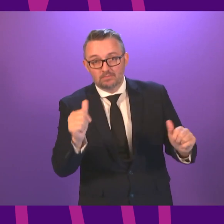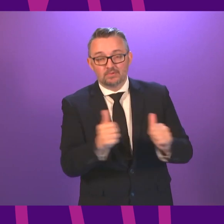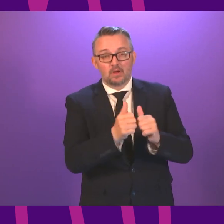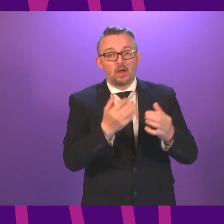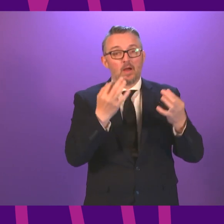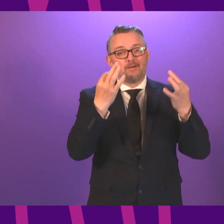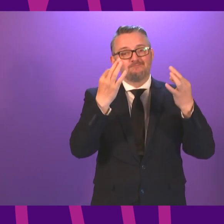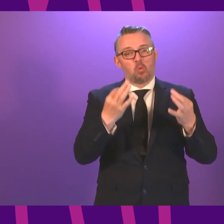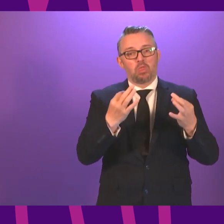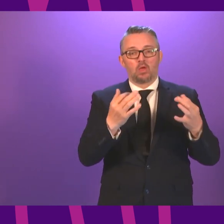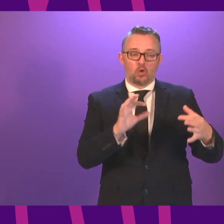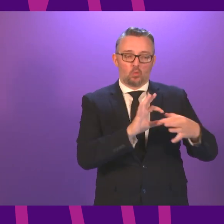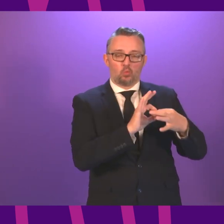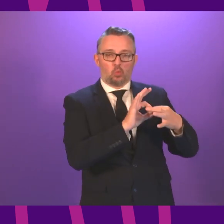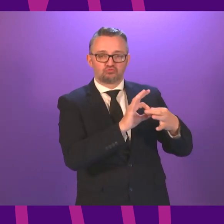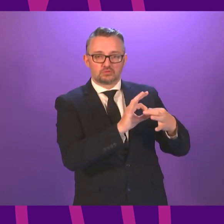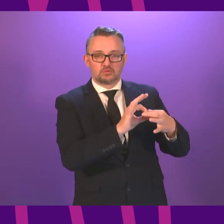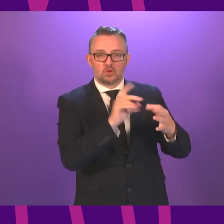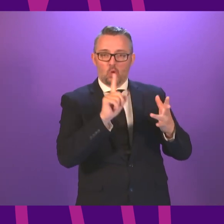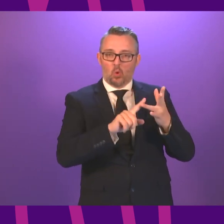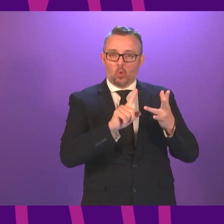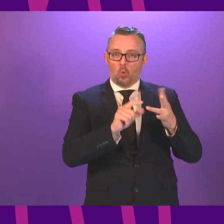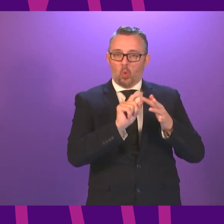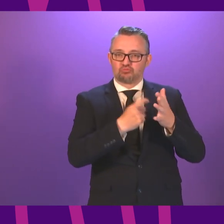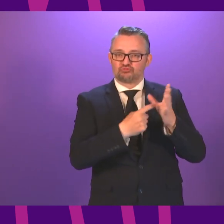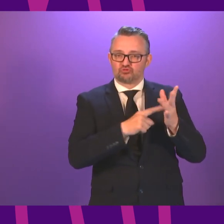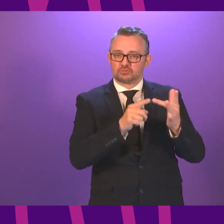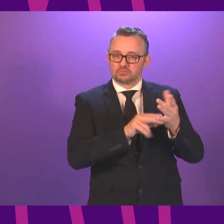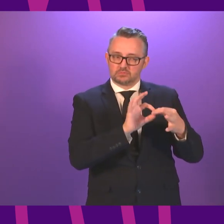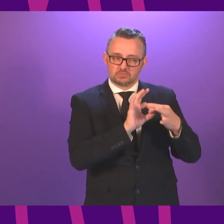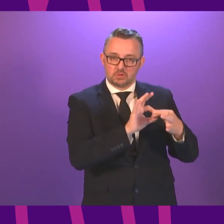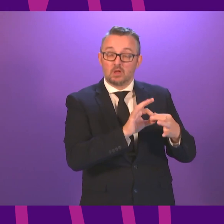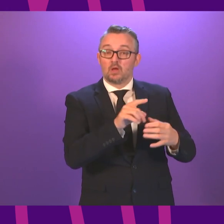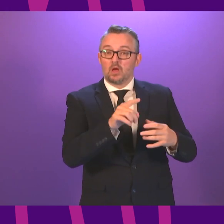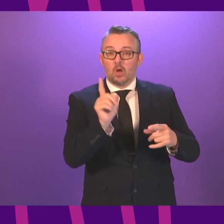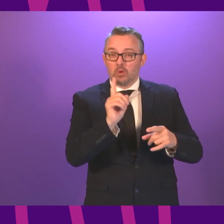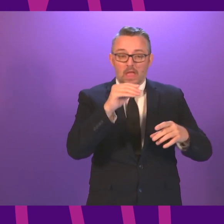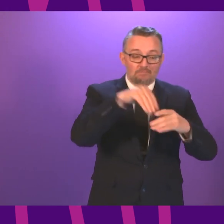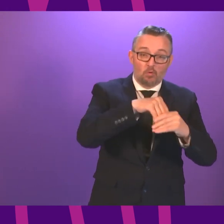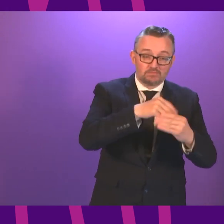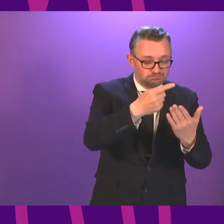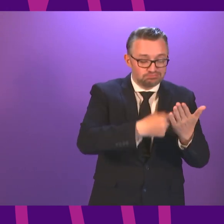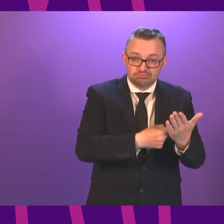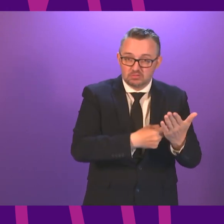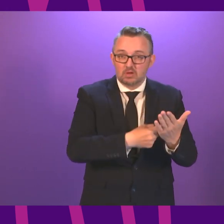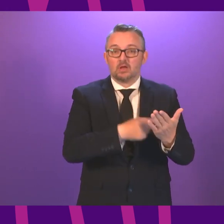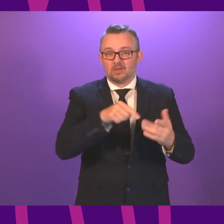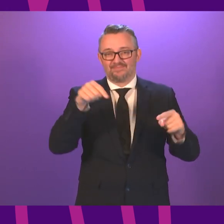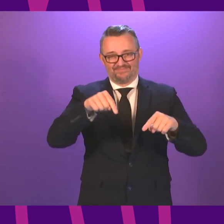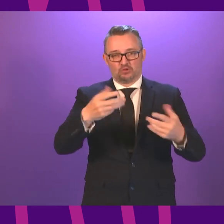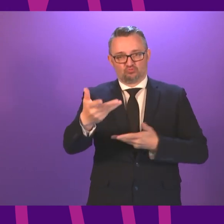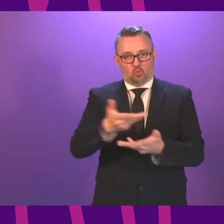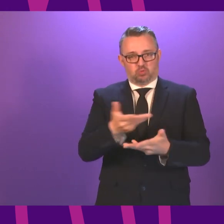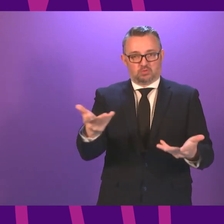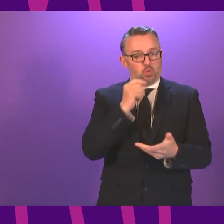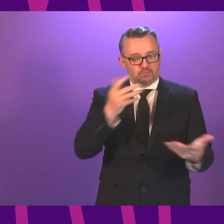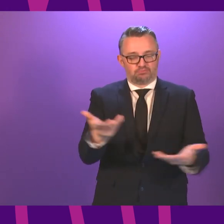co-operation agreement. Exactly what the content, extent and scope of any agreement will be is, of course, what these talks will focus on.